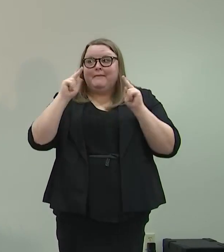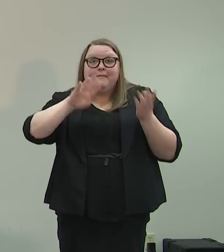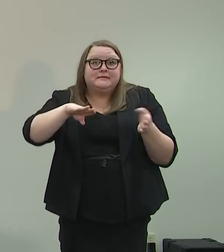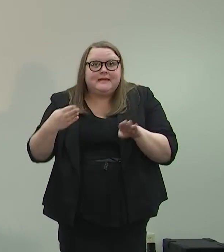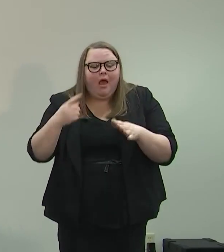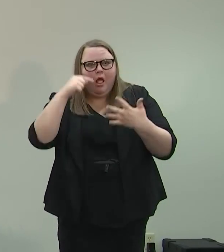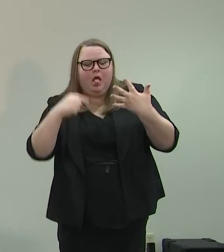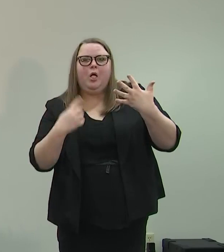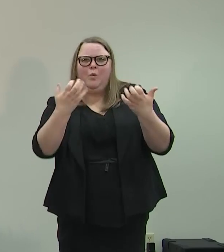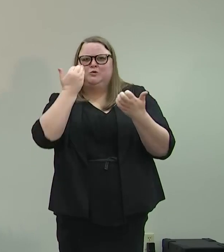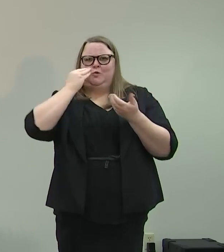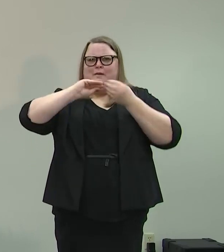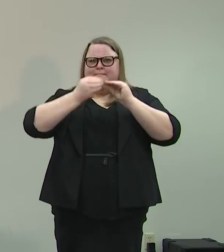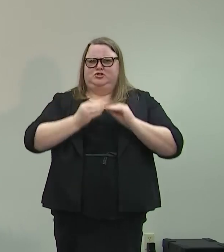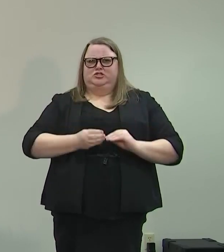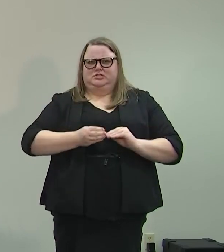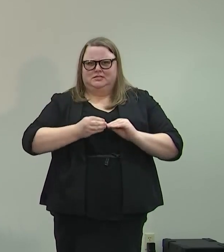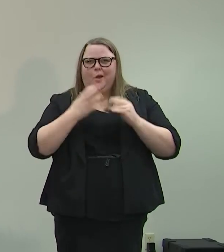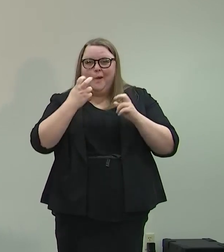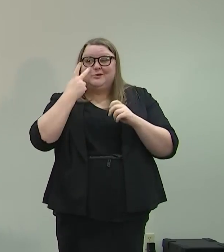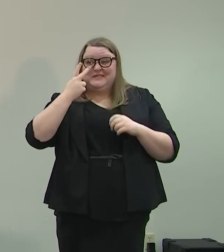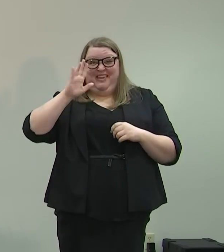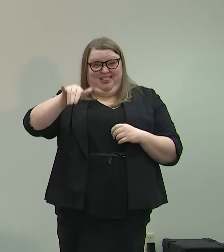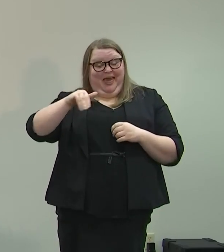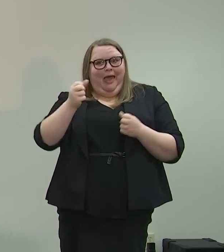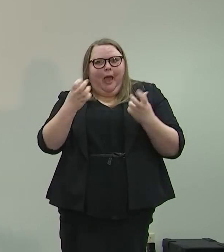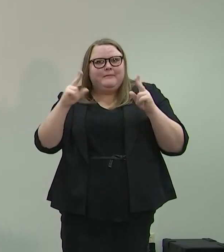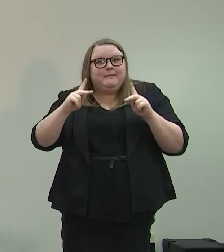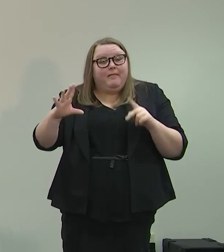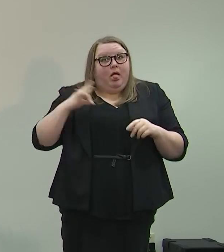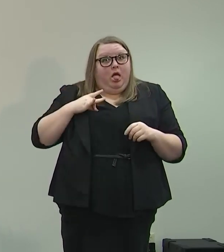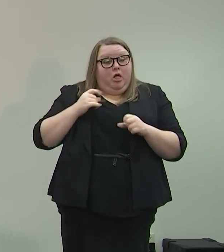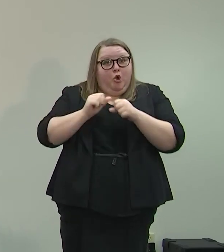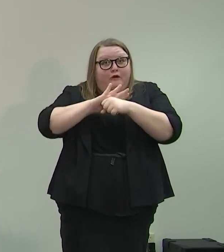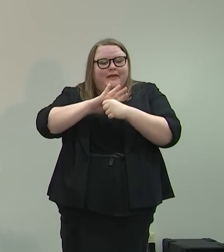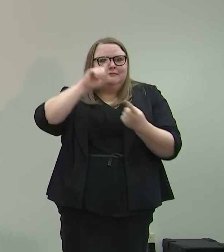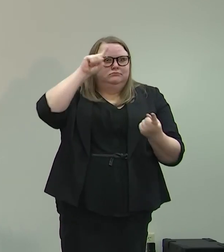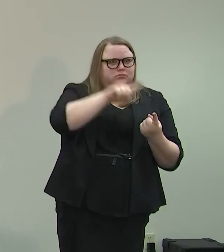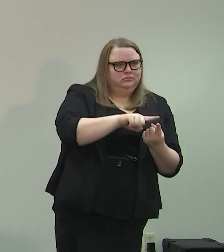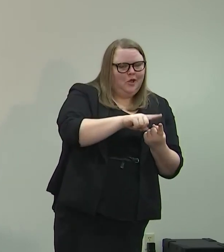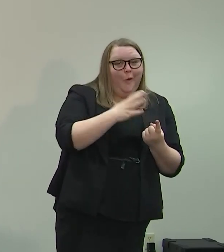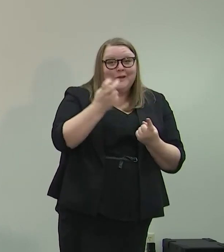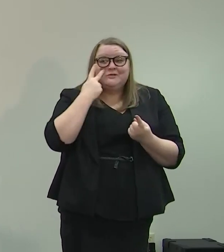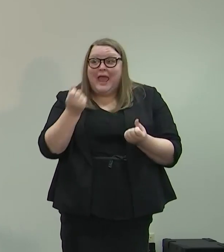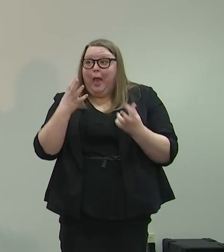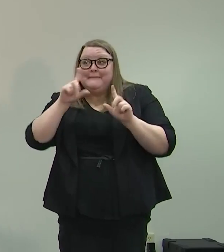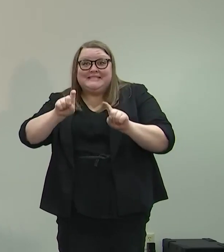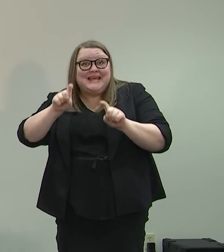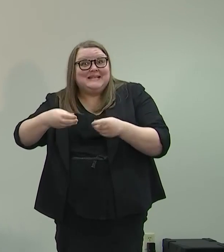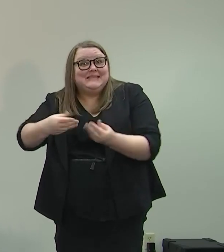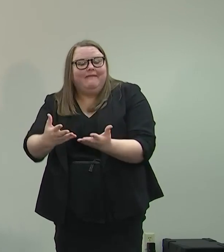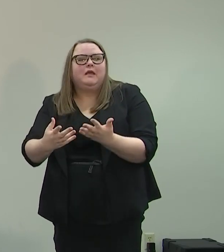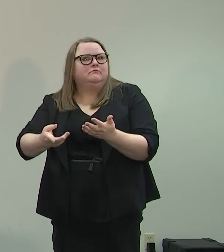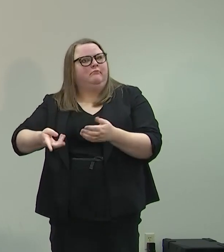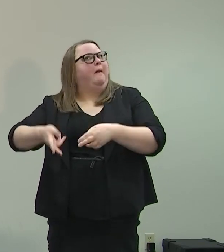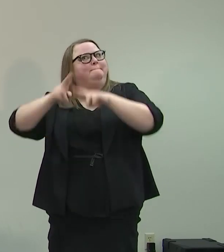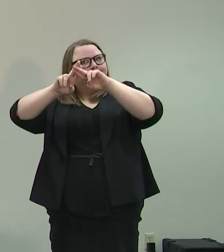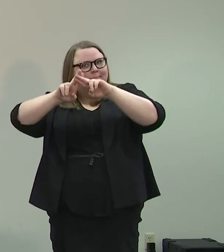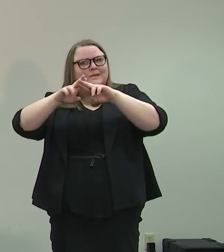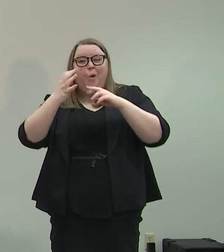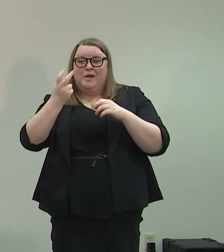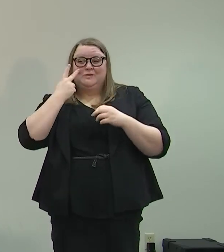I want to see those positivity ratios go down. want to see the test numbers go up. I certainly want to see the deaths go down.